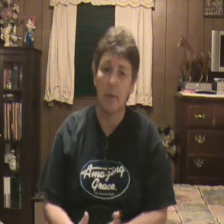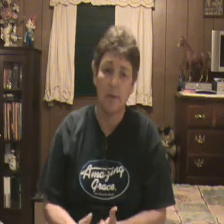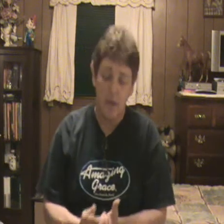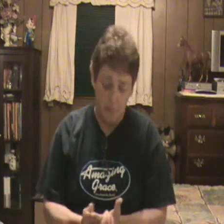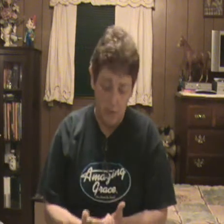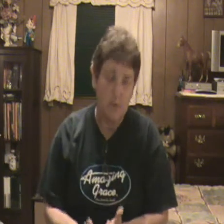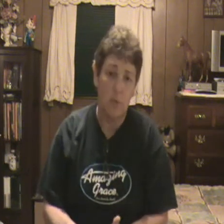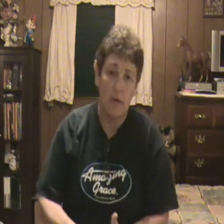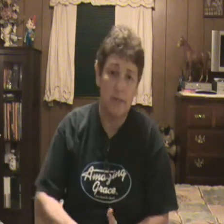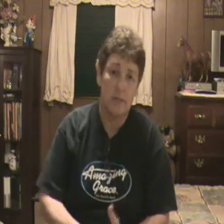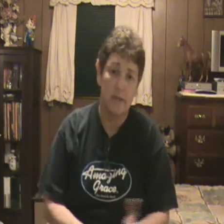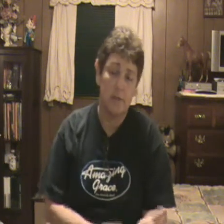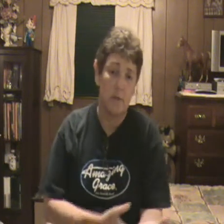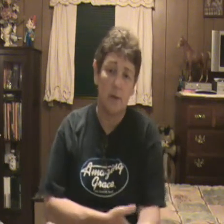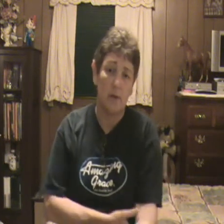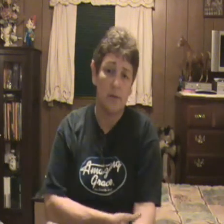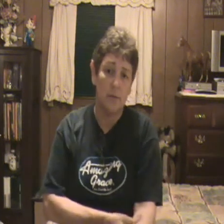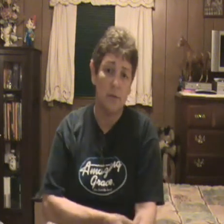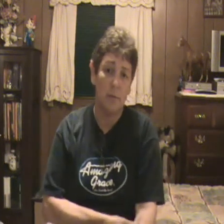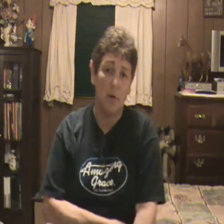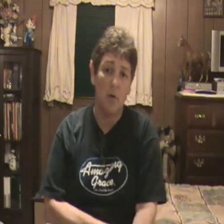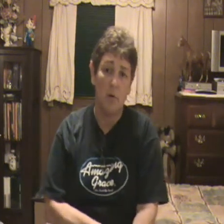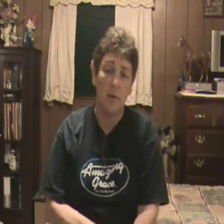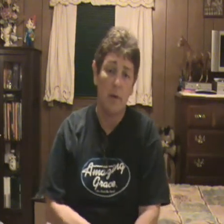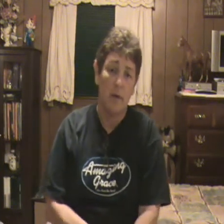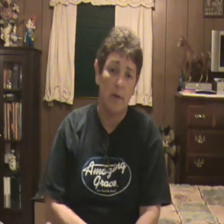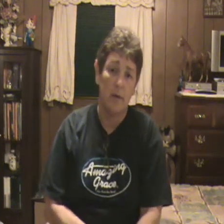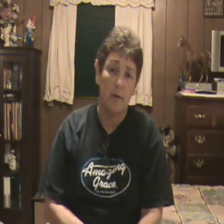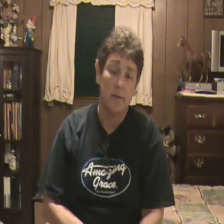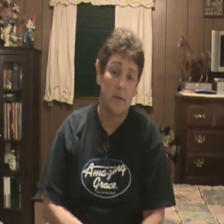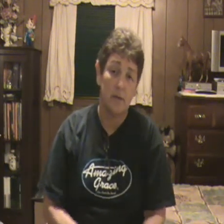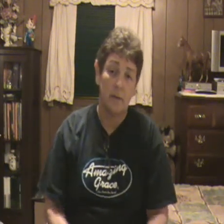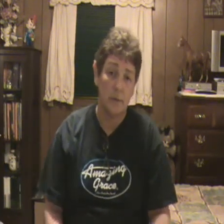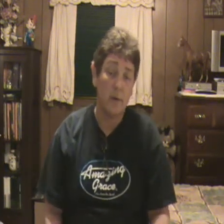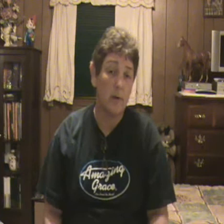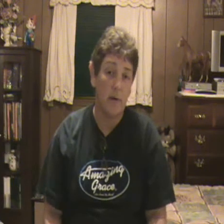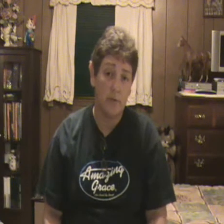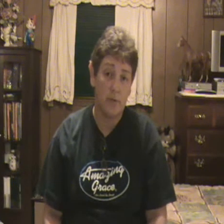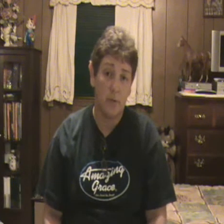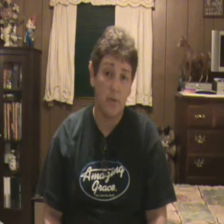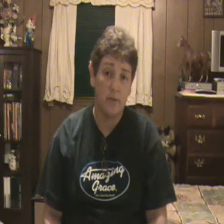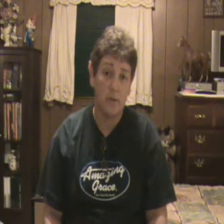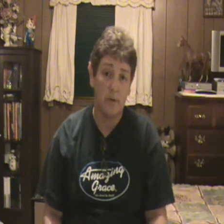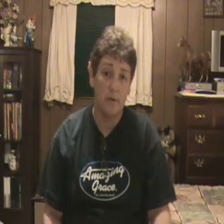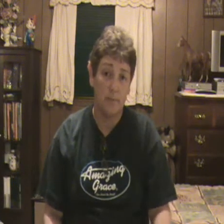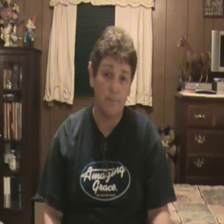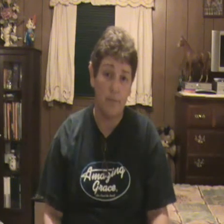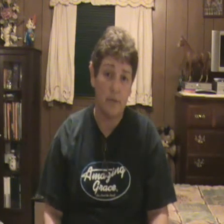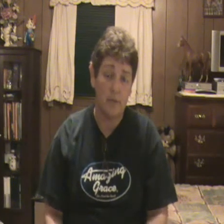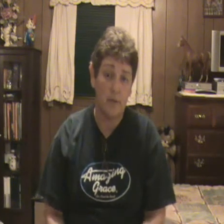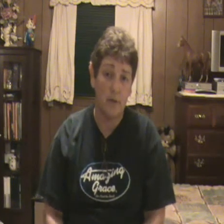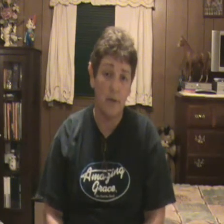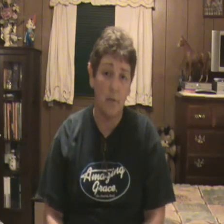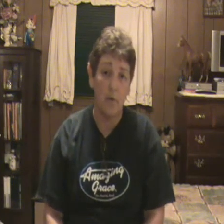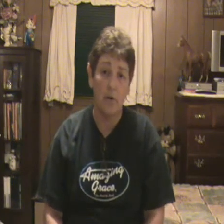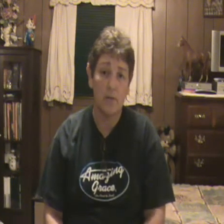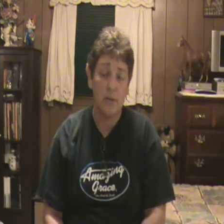much muscle waste and I just about lost the use of my arm. And, you know, he said, you really don't have a choice. You know, it's just going to get worse.